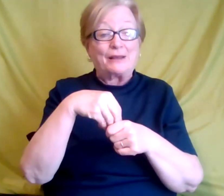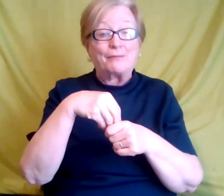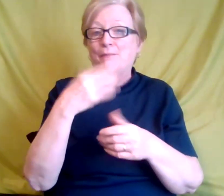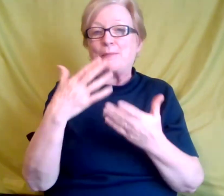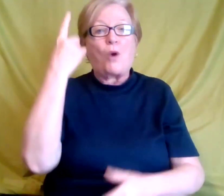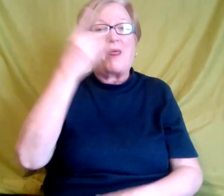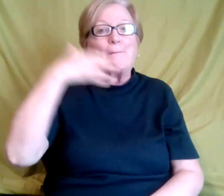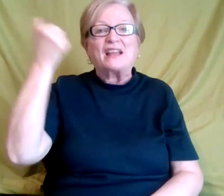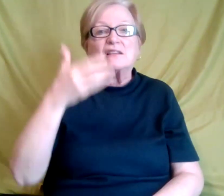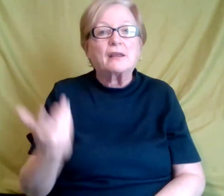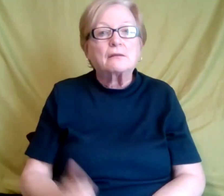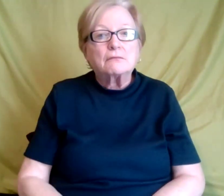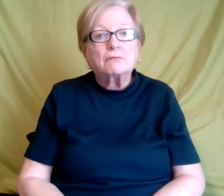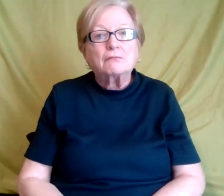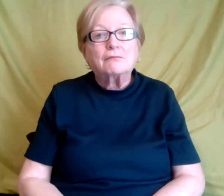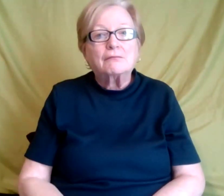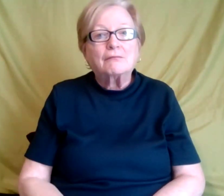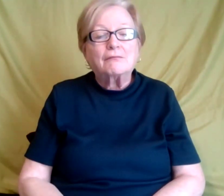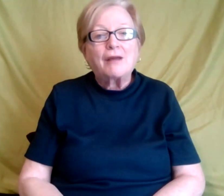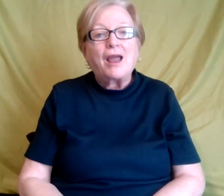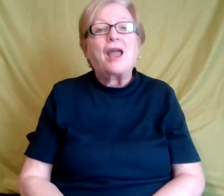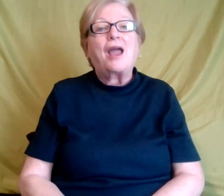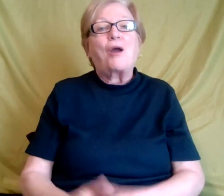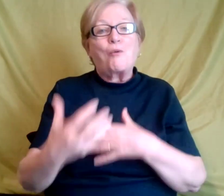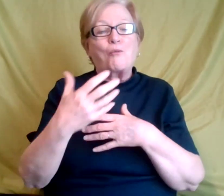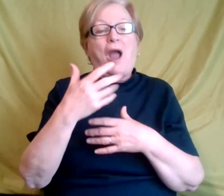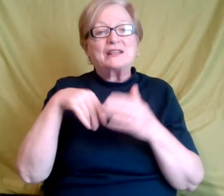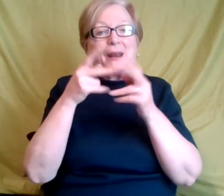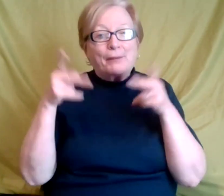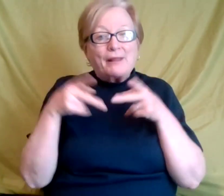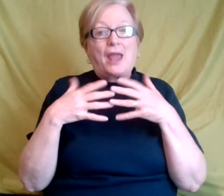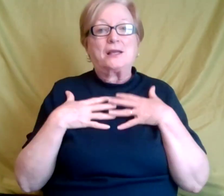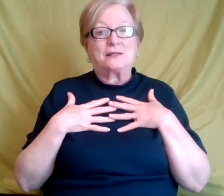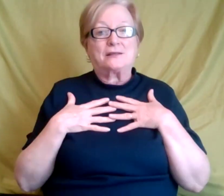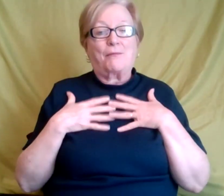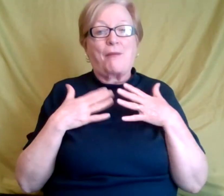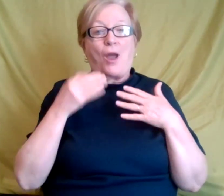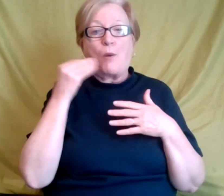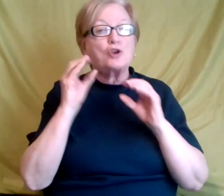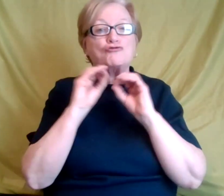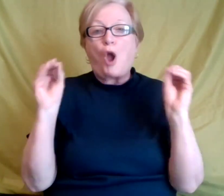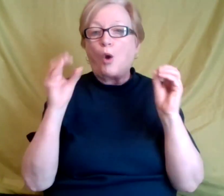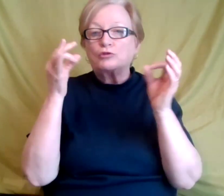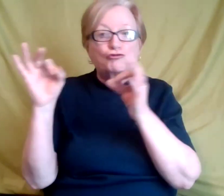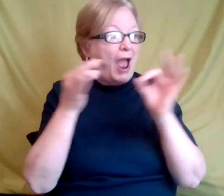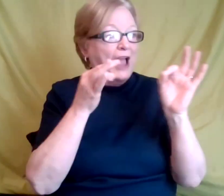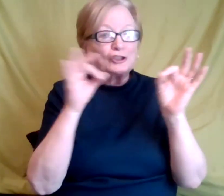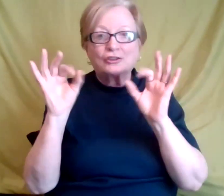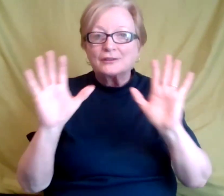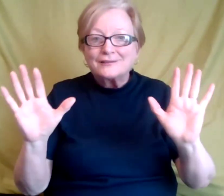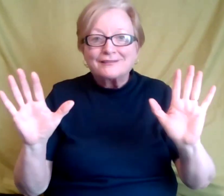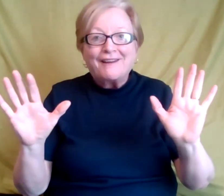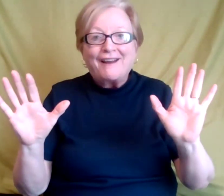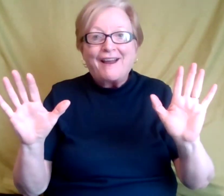things because we were in a space where there were no distractions. And when I say